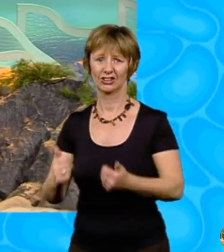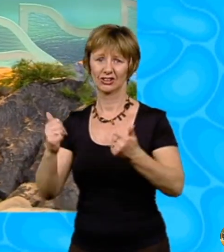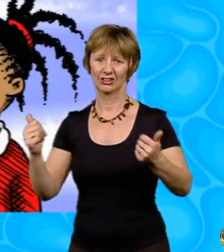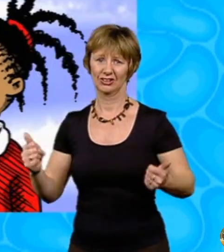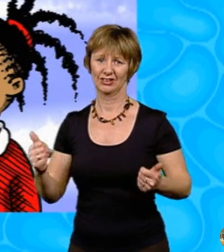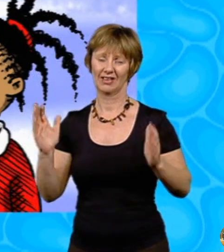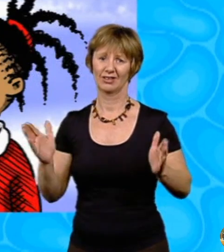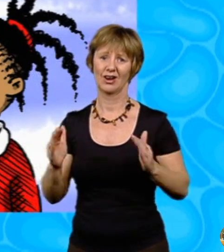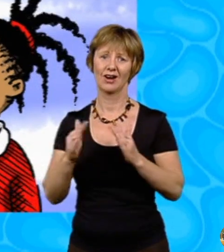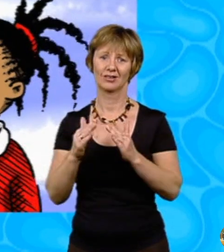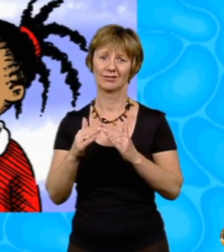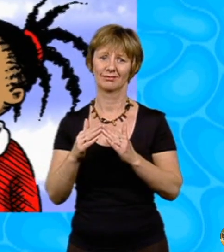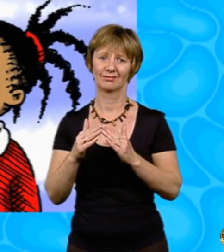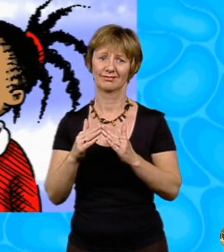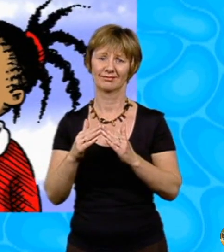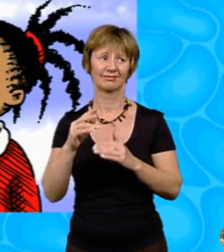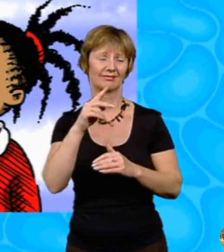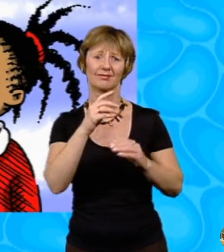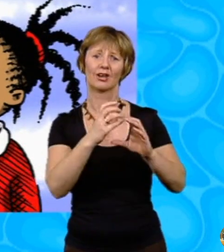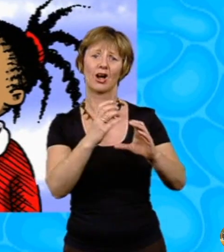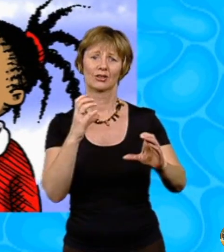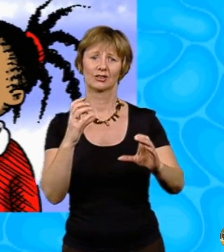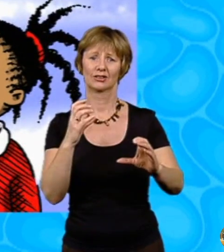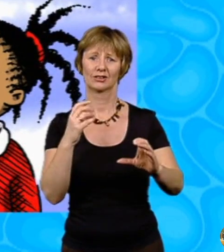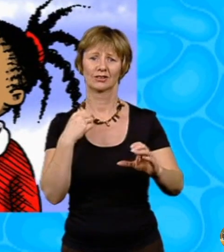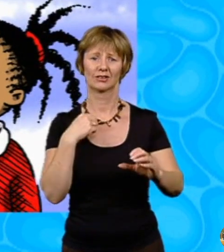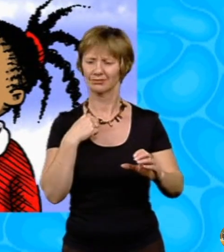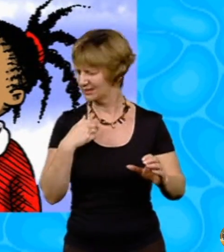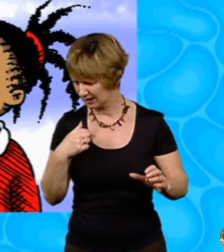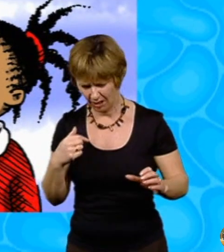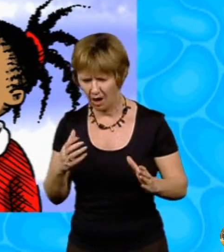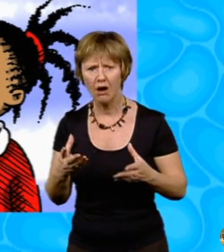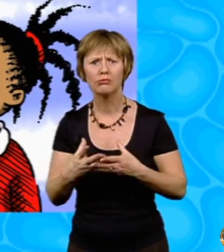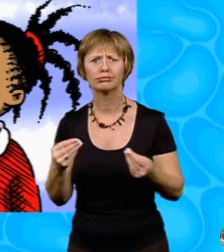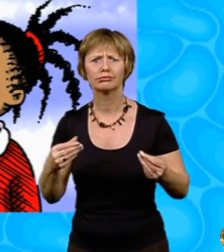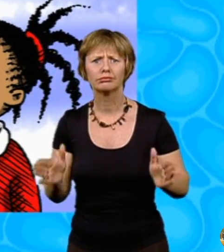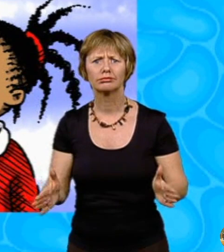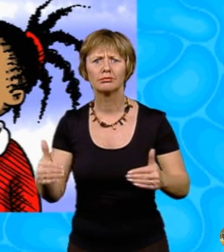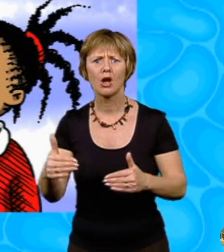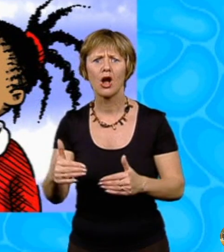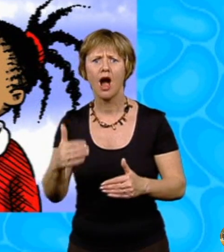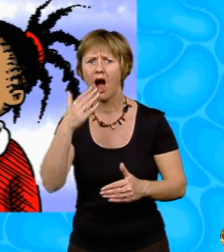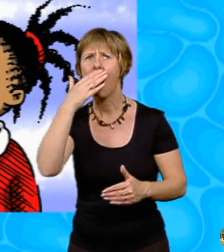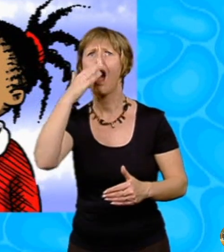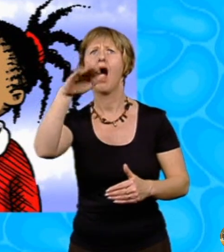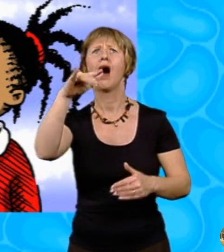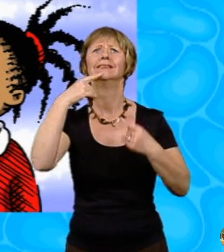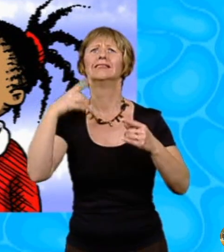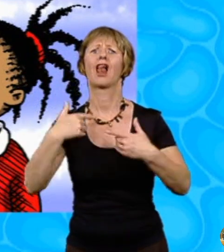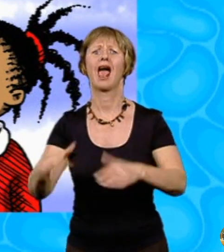looked around for my lunchbox. Oh no! I exclaimed. Miss Porter! Miss Porter, I've left my lunchbox over by the last rock pool that we were